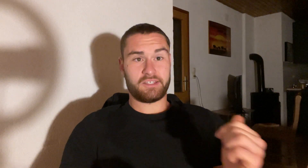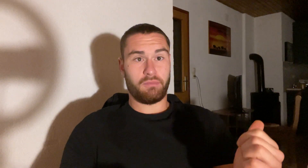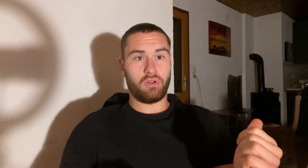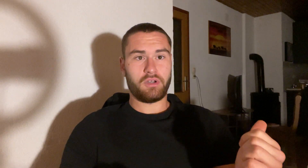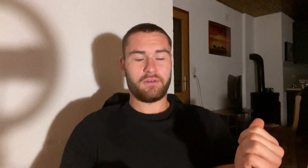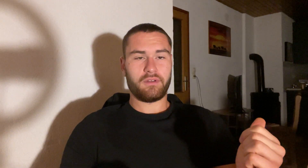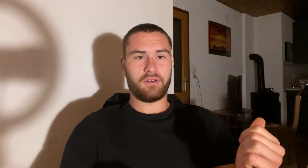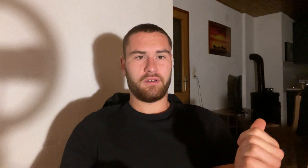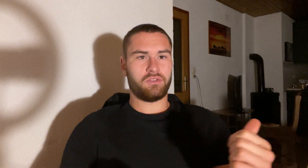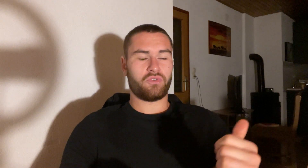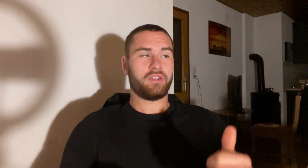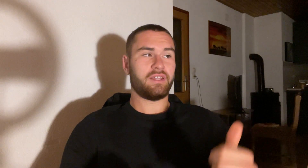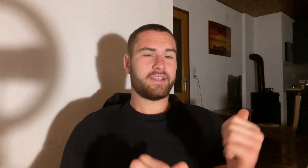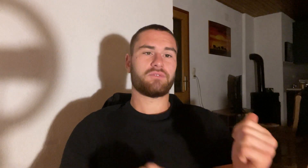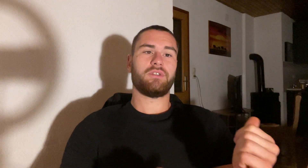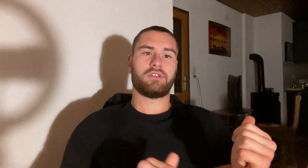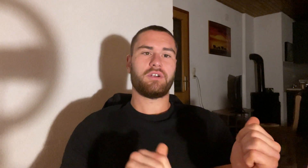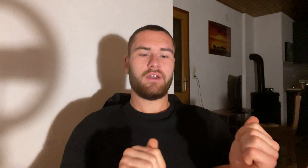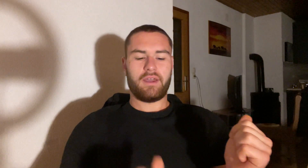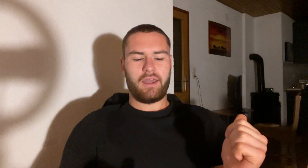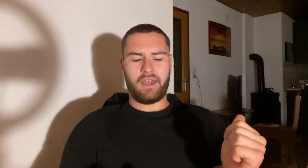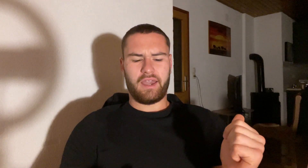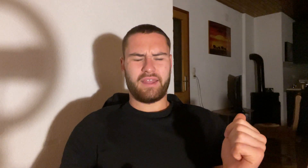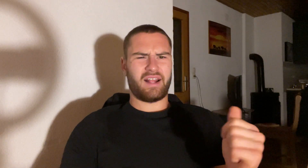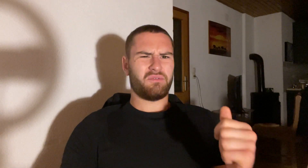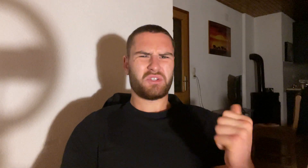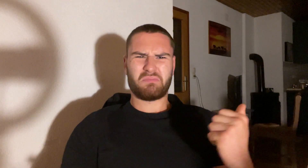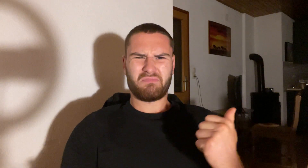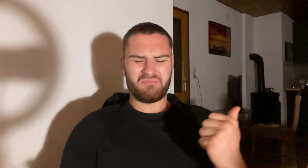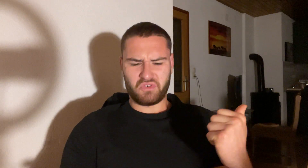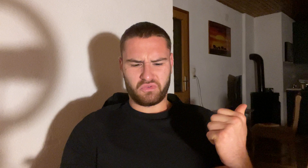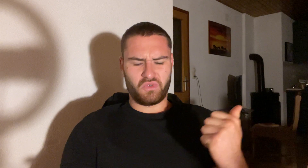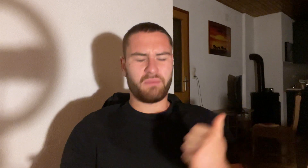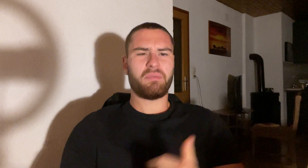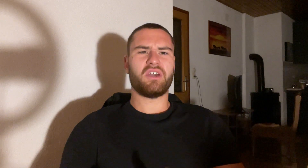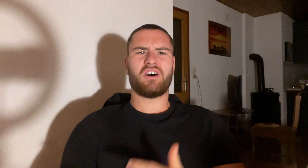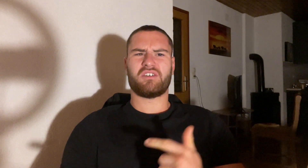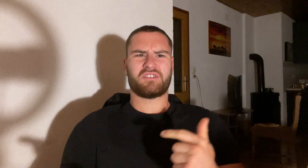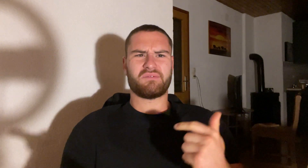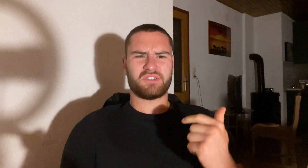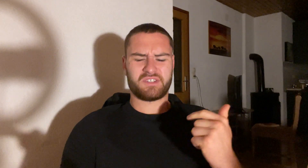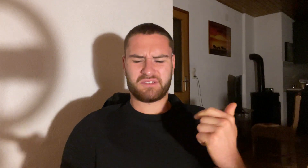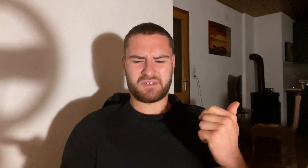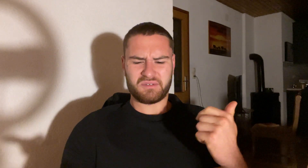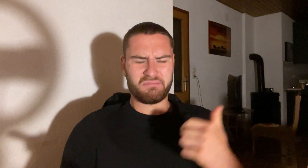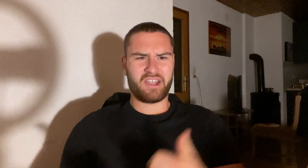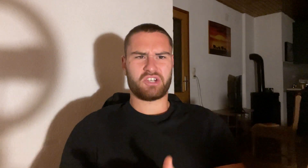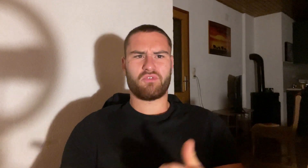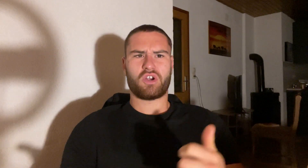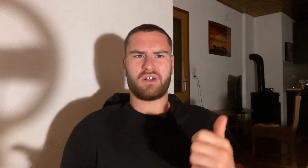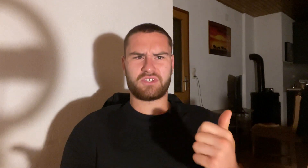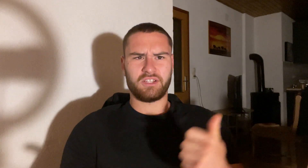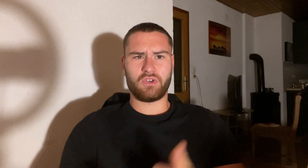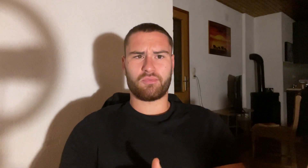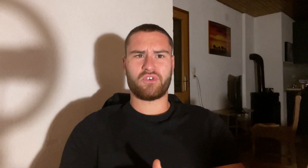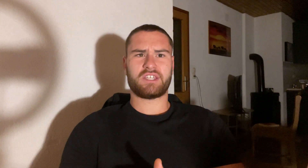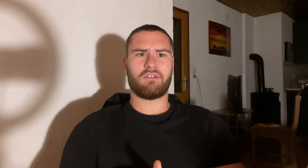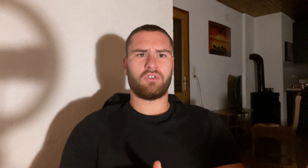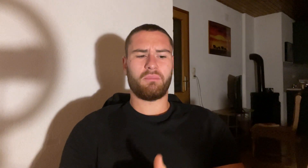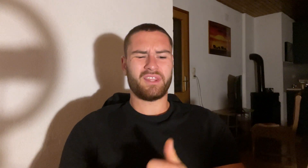less bulk during the last winter. And I was, you know, doing PRs, I was smashing workouts, still doing progressive overload, but